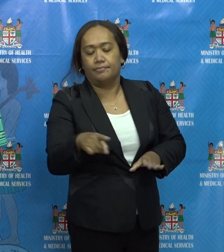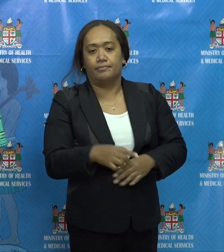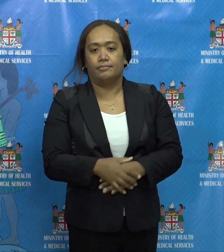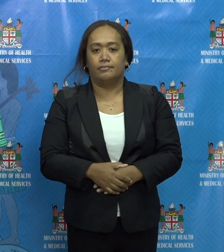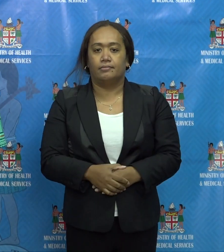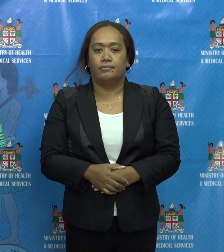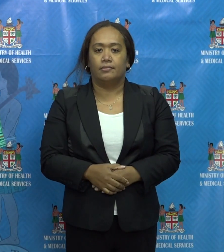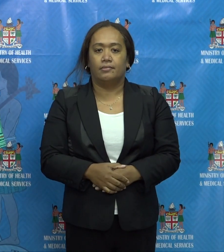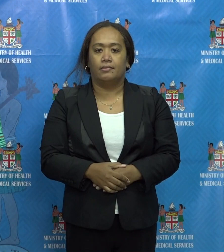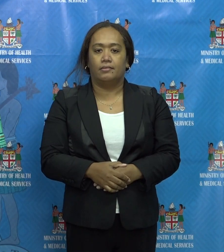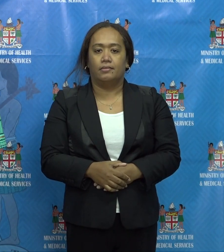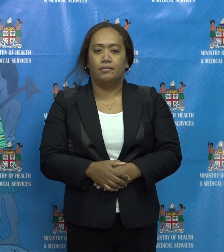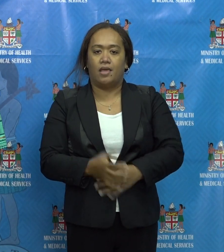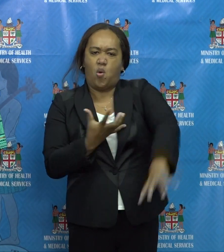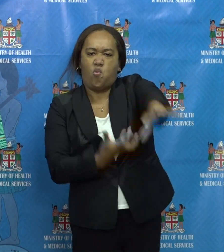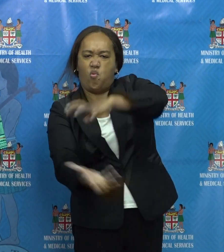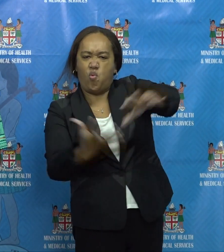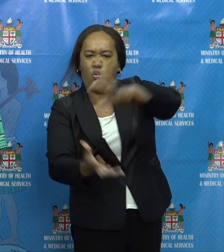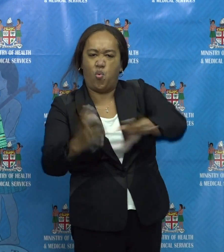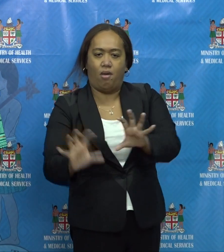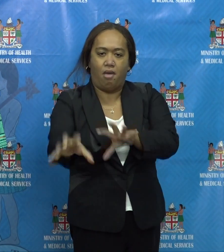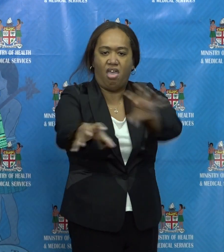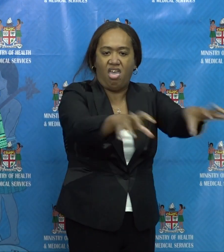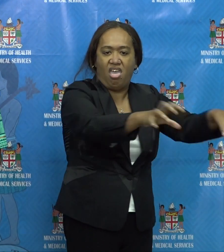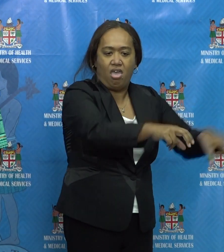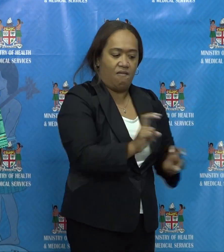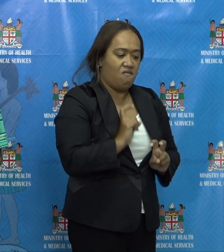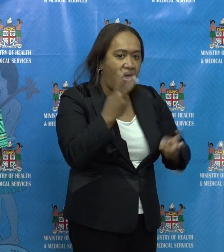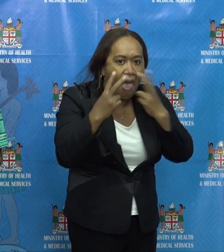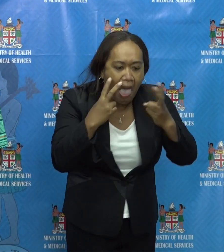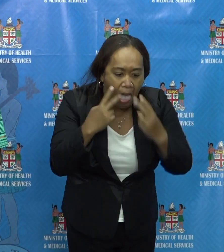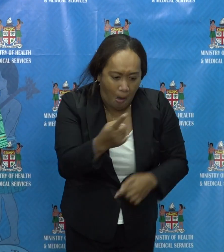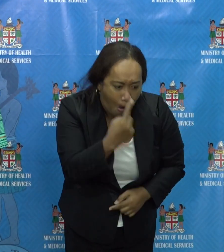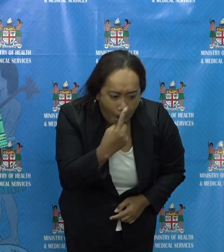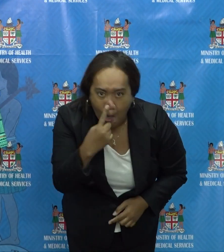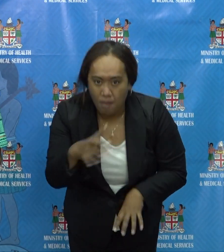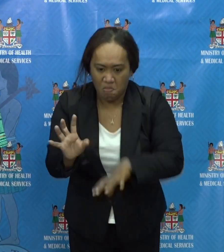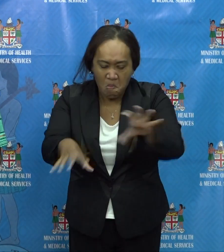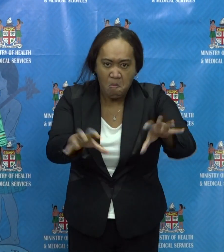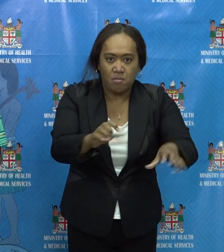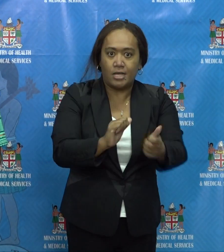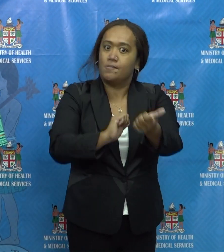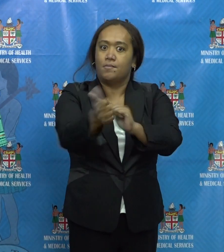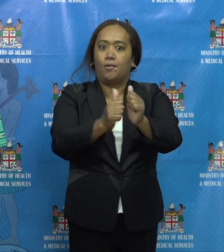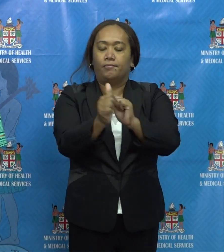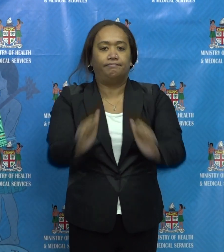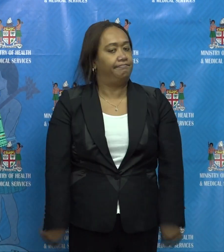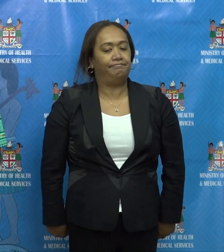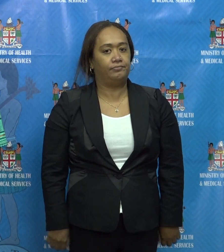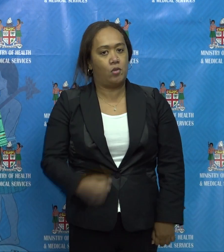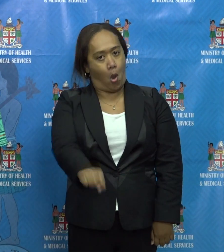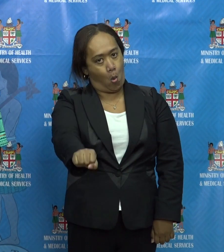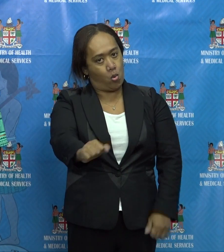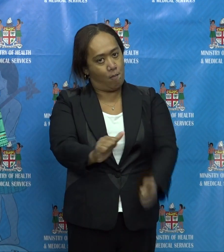You should not mix with anyone who doesn't share your home with you. No sports of any kind should be played.